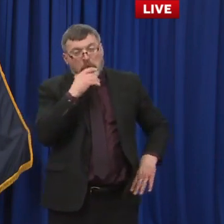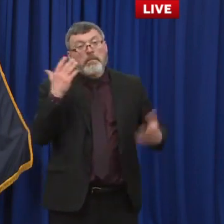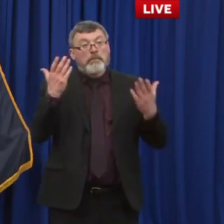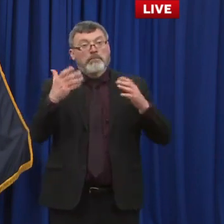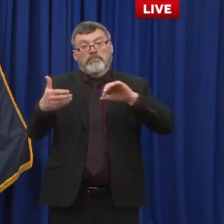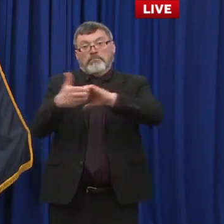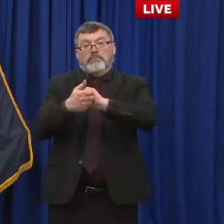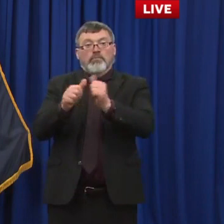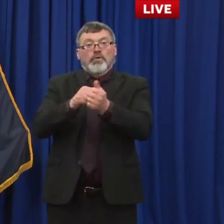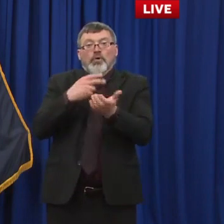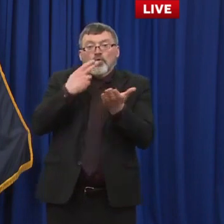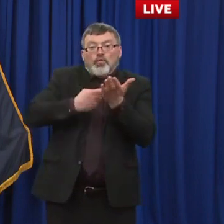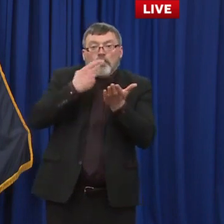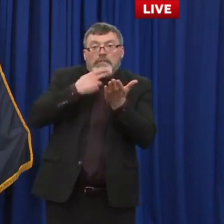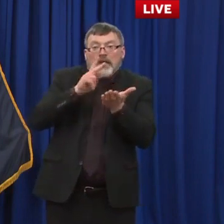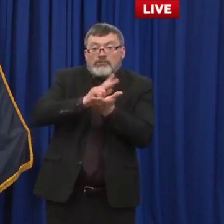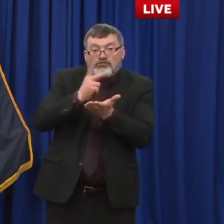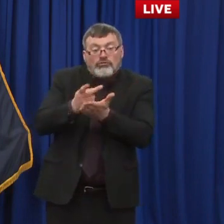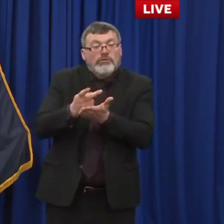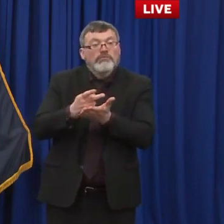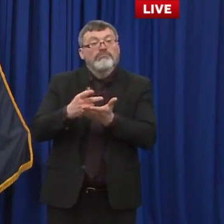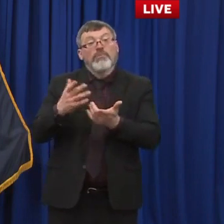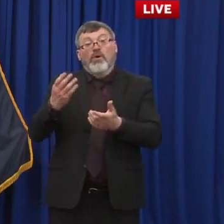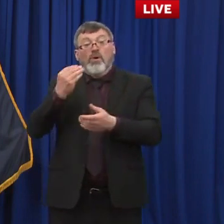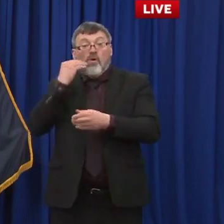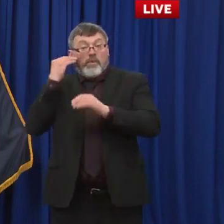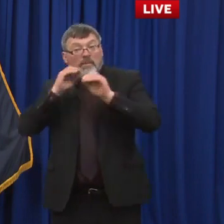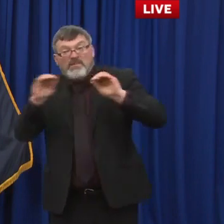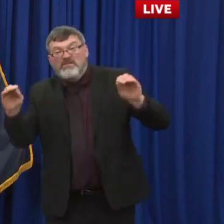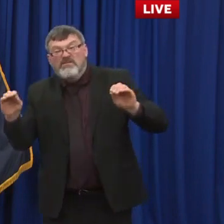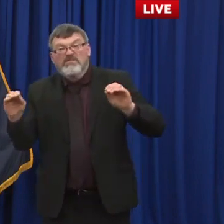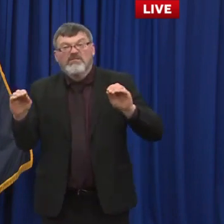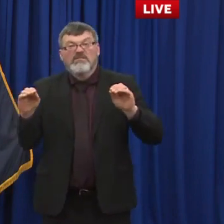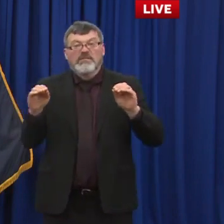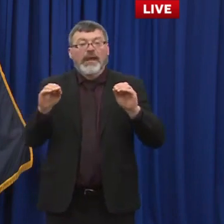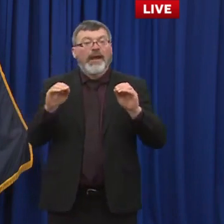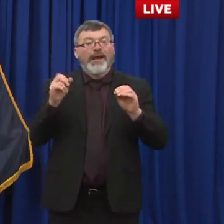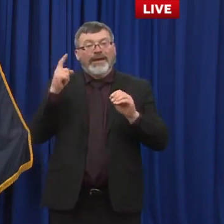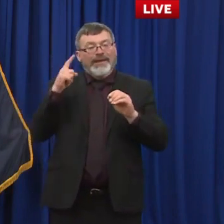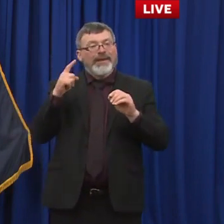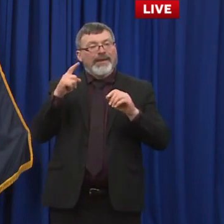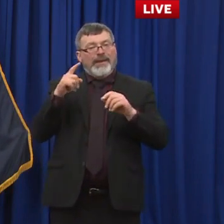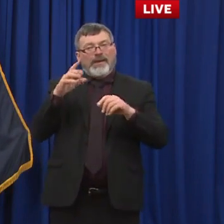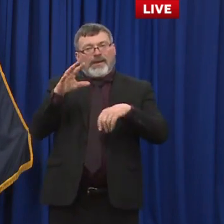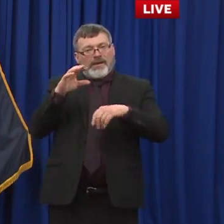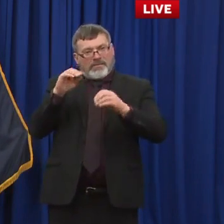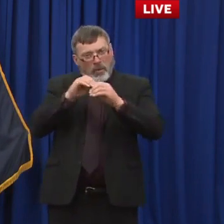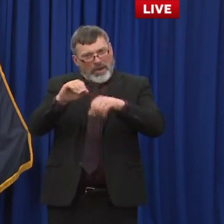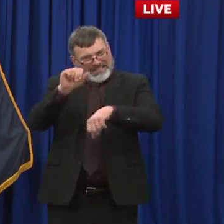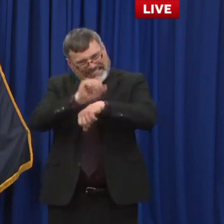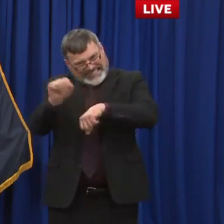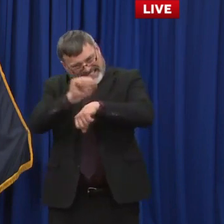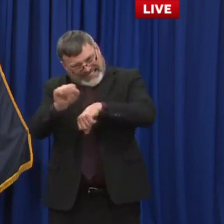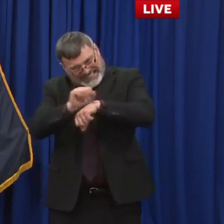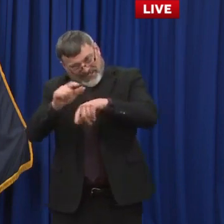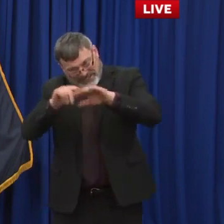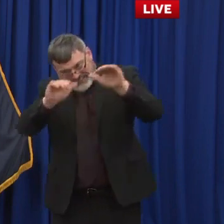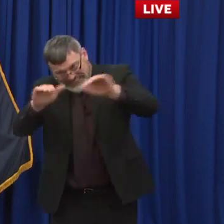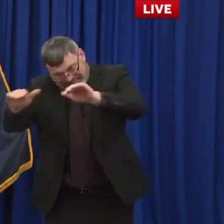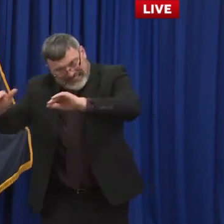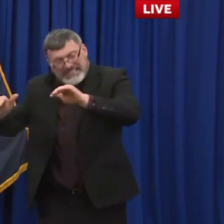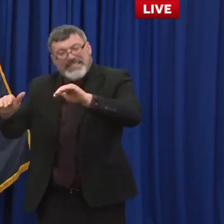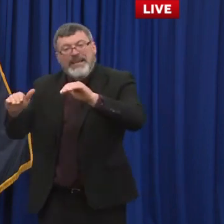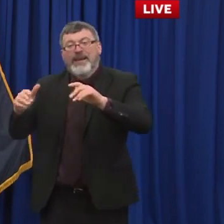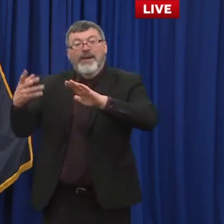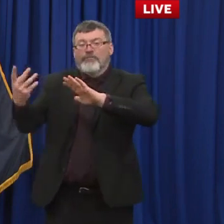doing fewer people than our mass vaccination clinics of course right so it's harder to reach population harder clinics to set up and and get established